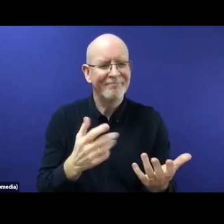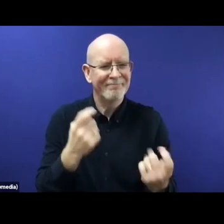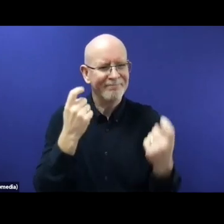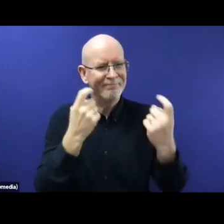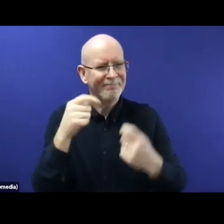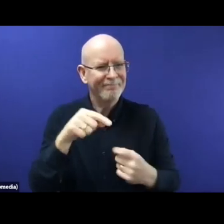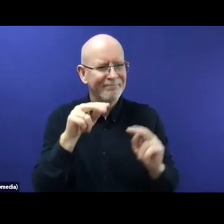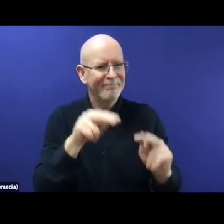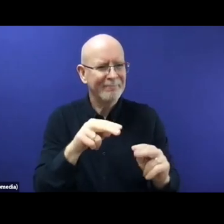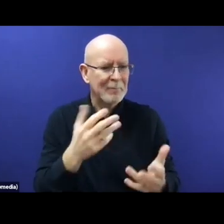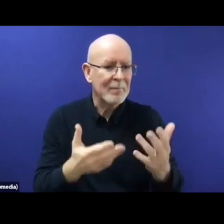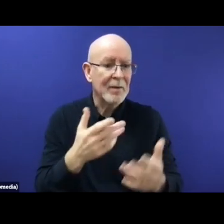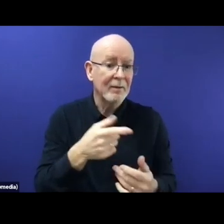sponsoring return efforts.